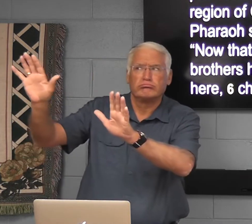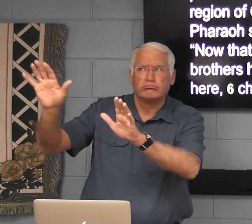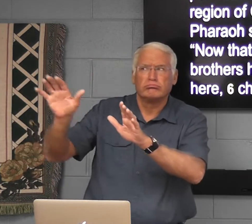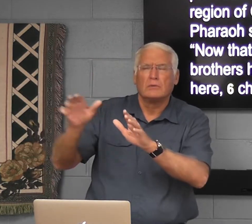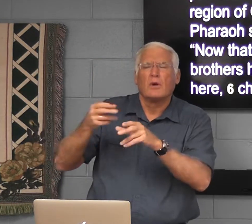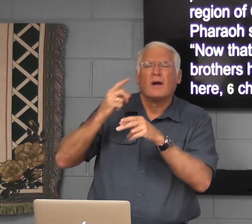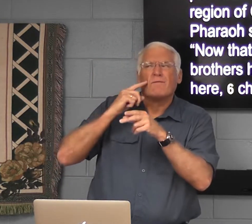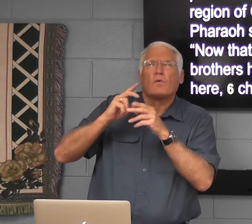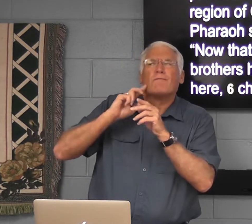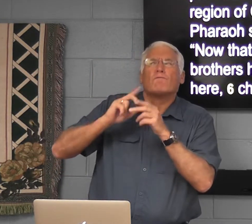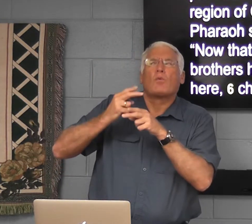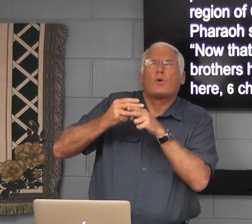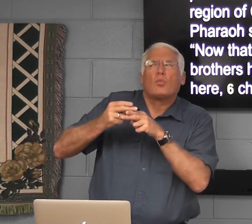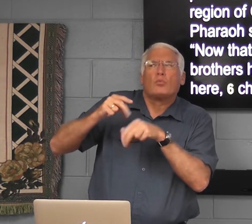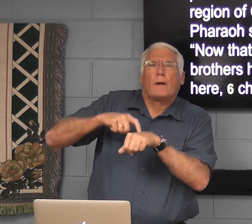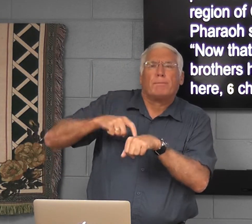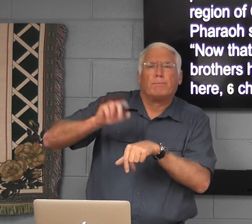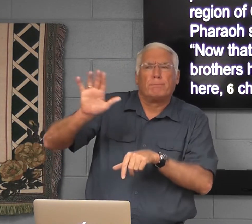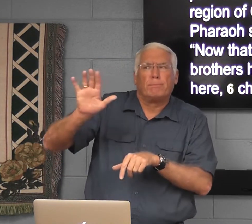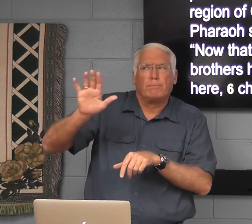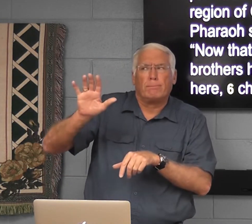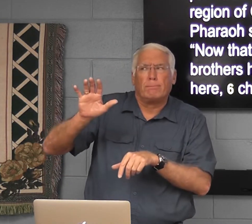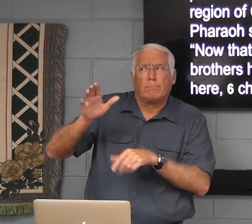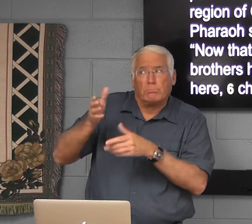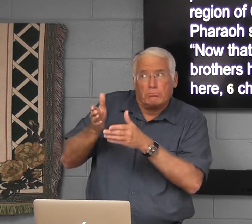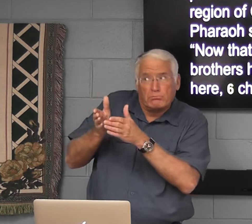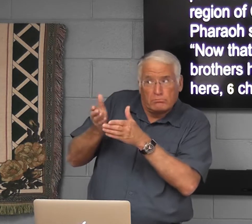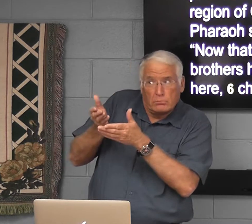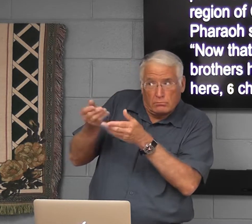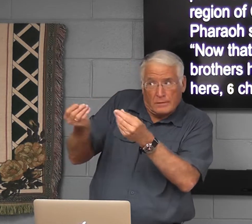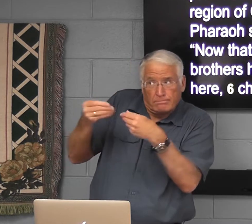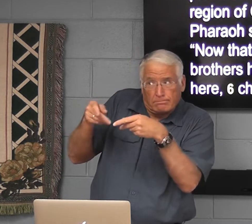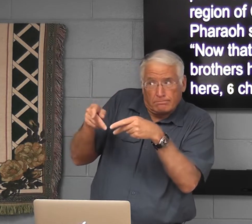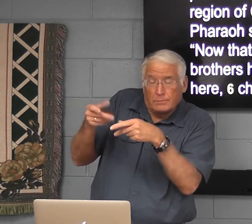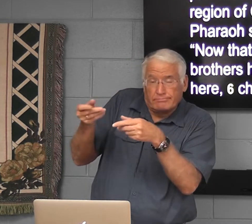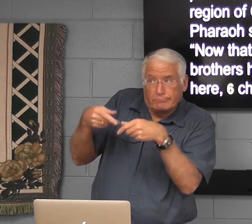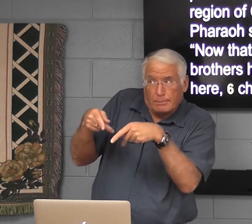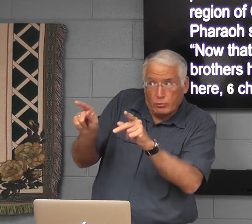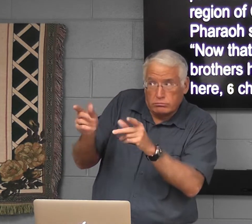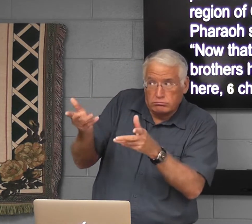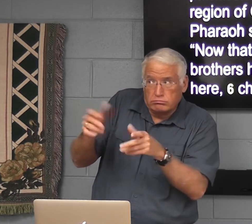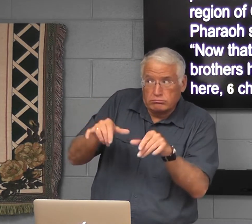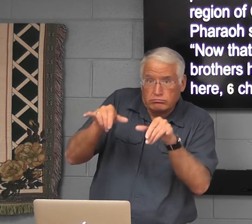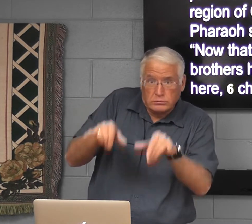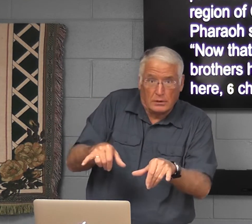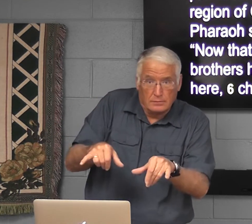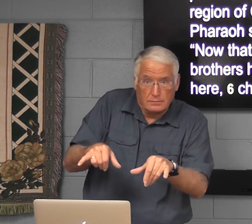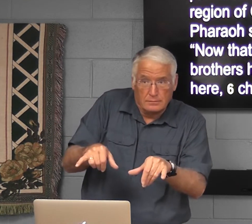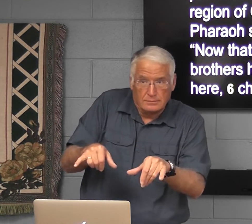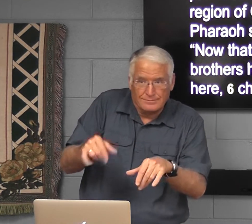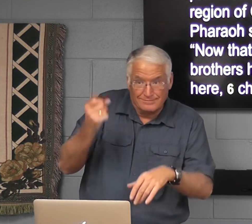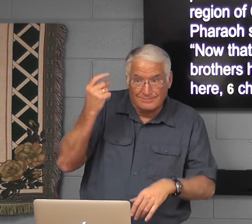No, we're not wanting to be permanent, just for a short time, if you will give us permission to stay.